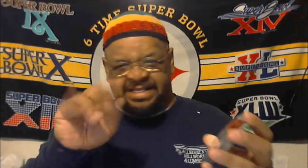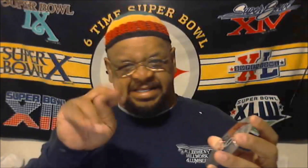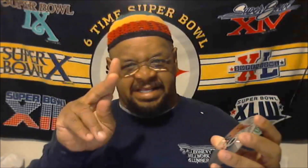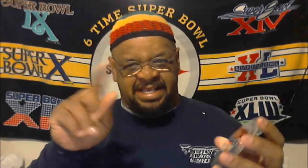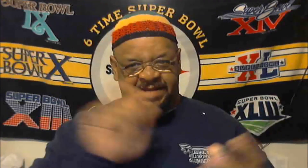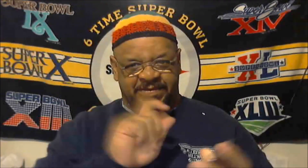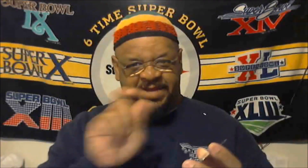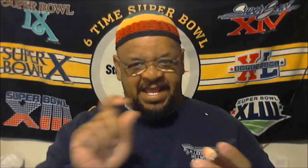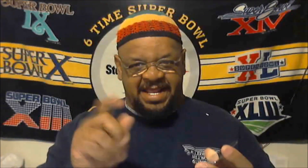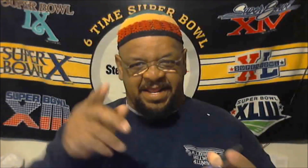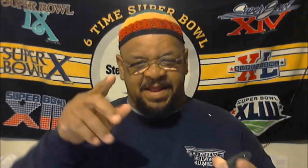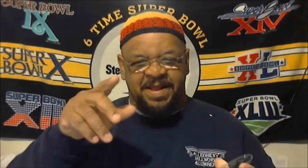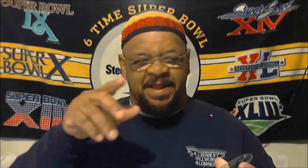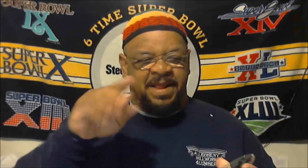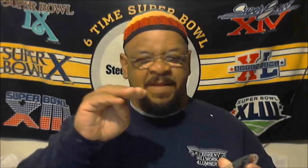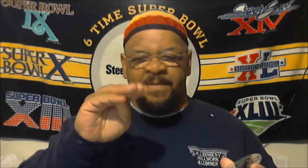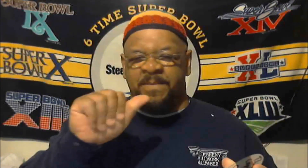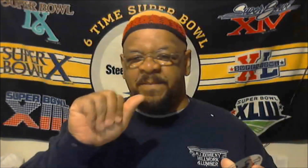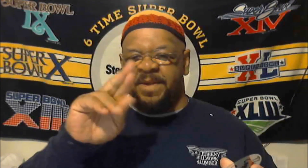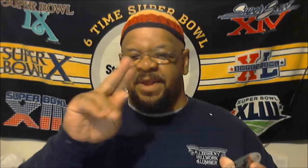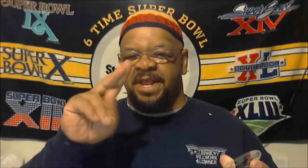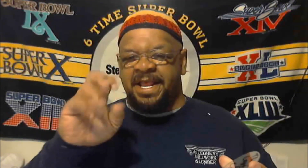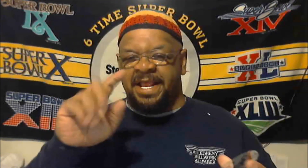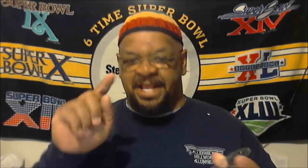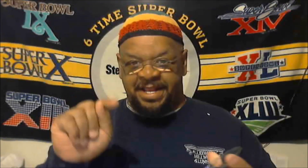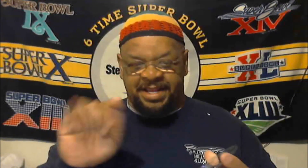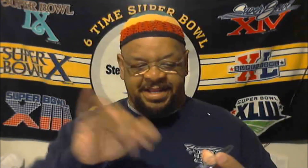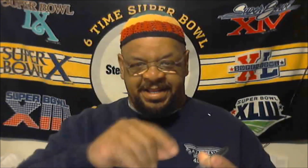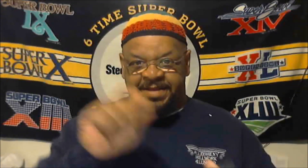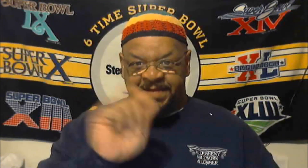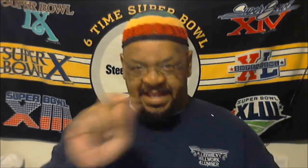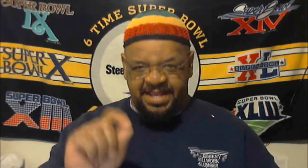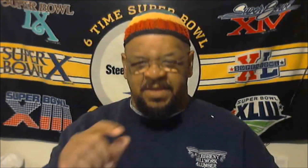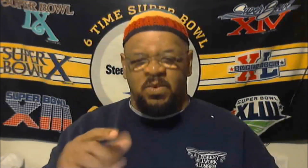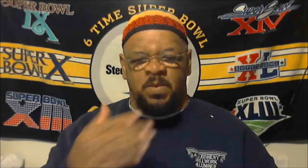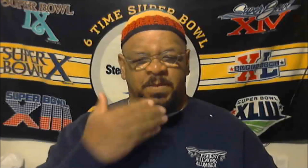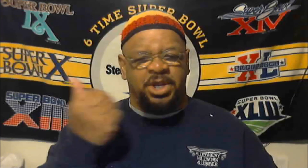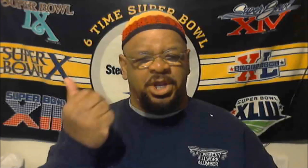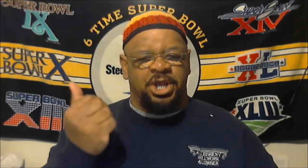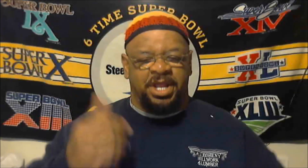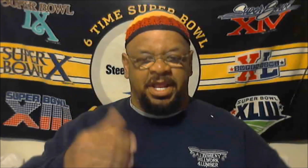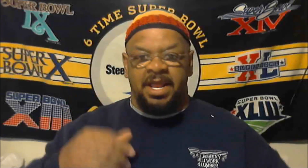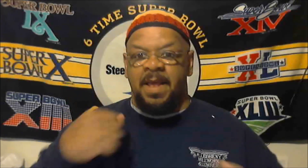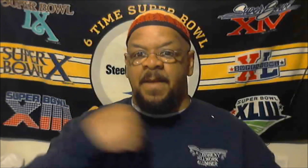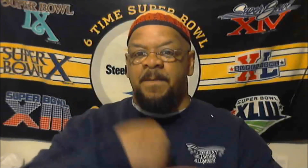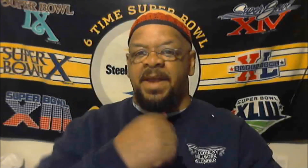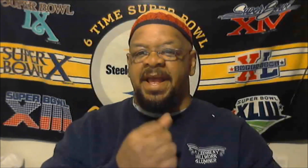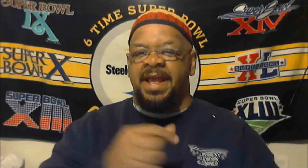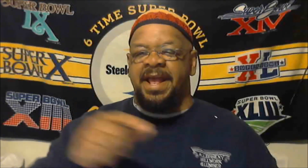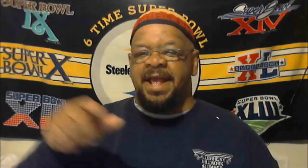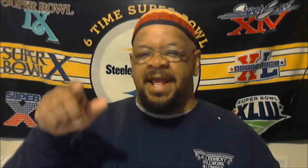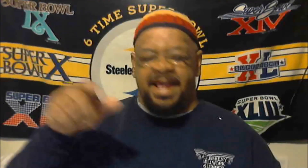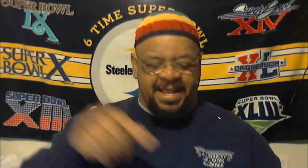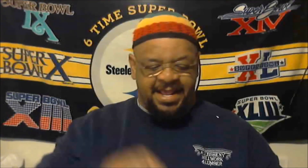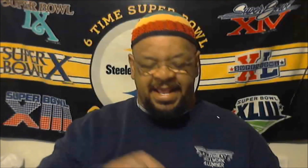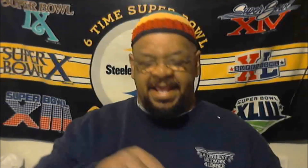And should be able to get a thousand little circles worth every slice of your bread.